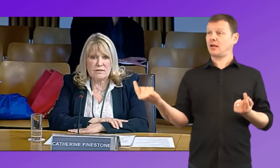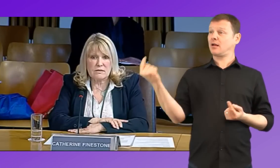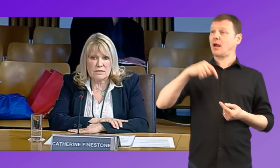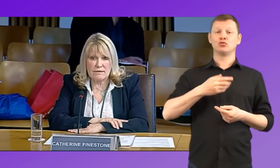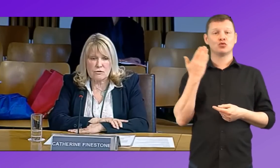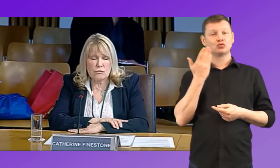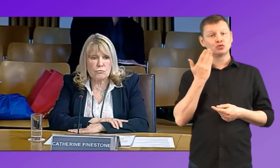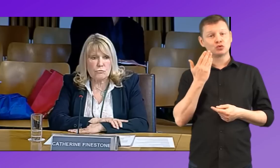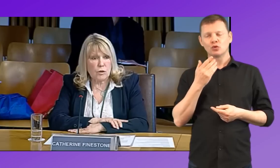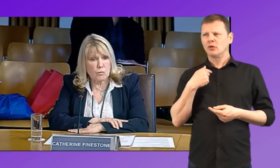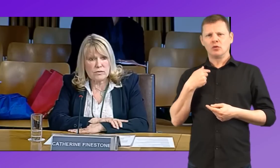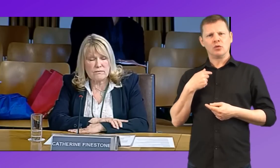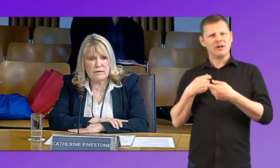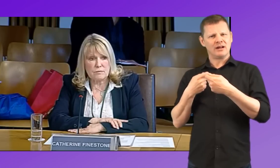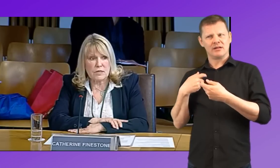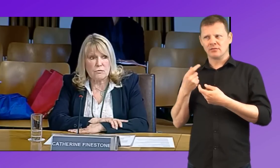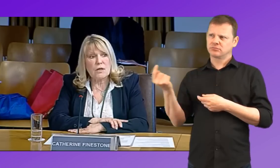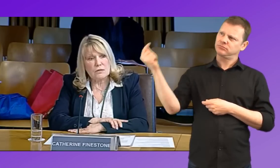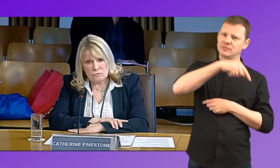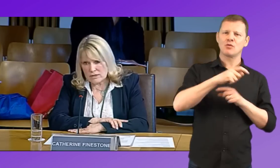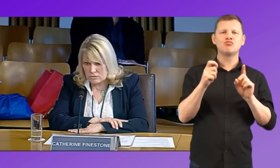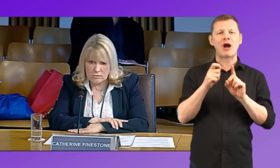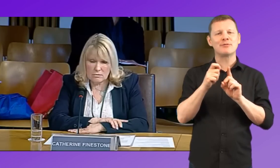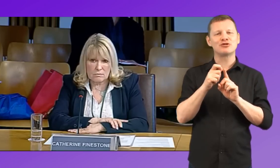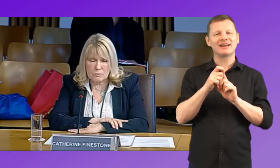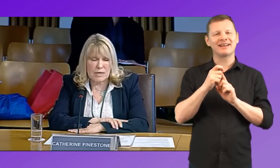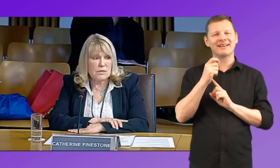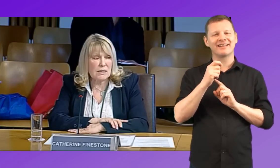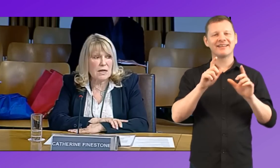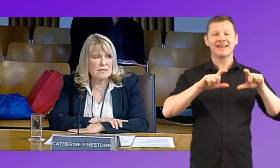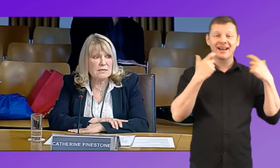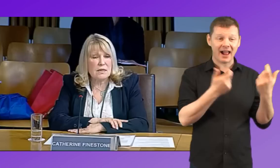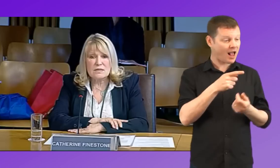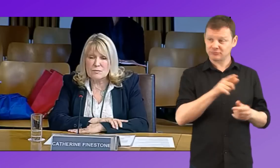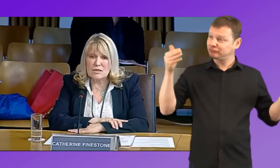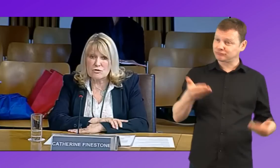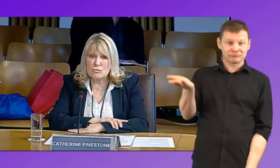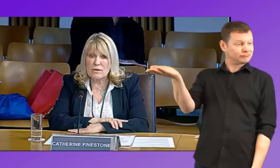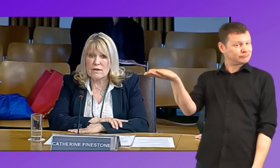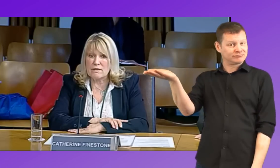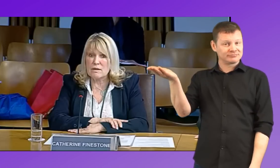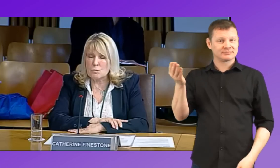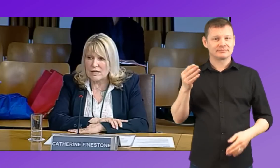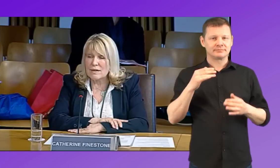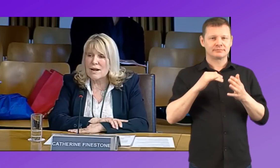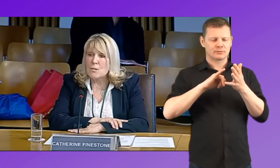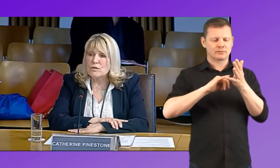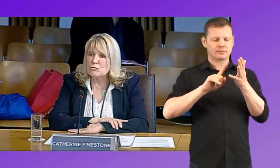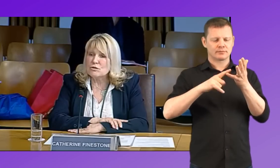adult in the school, we always invite them down right to the primary classes to make sure that they are aware. We do